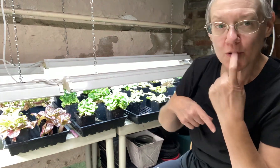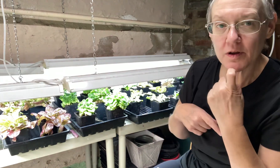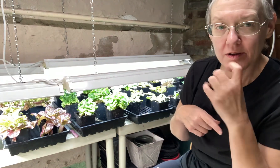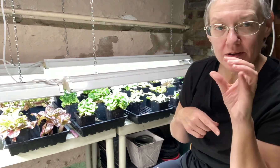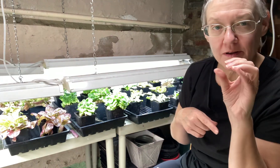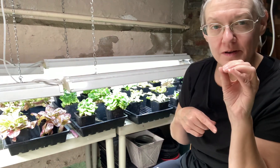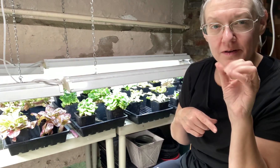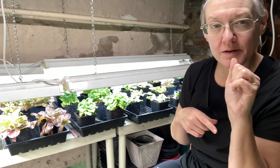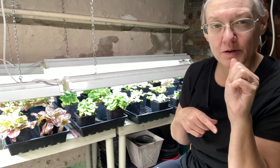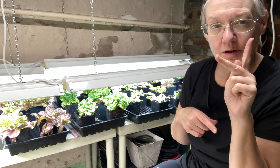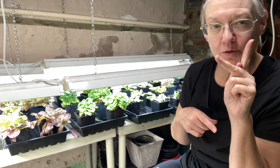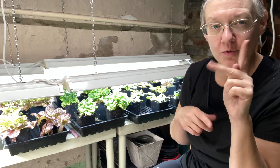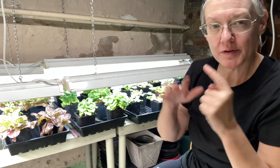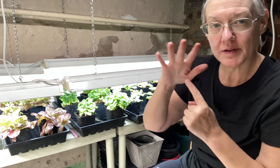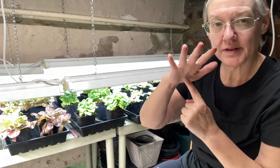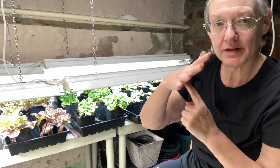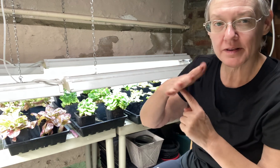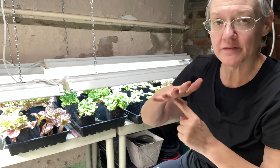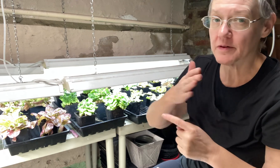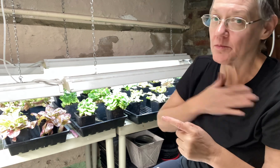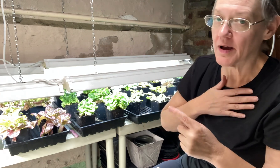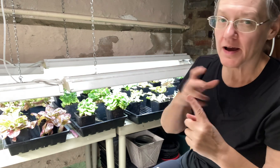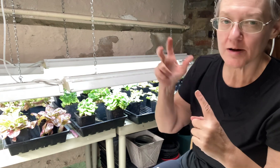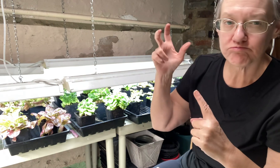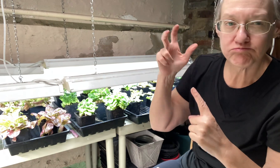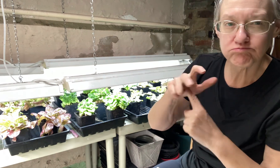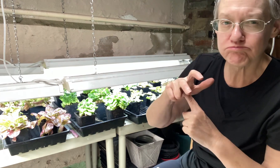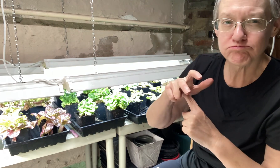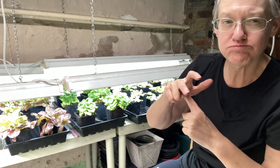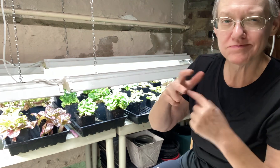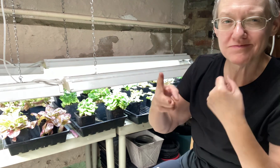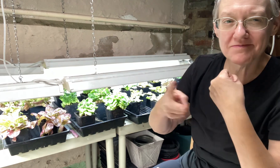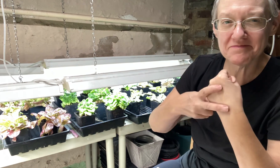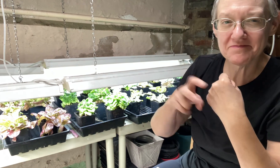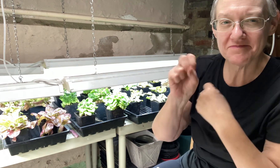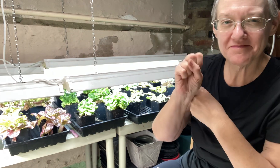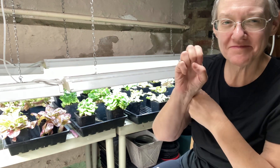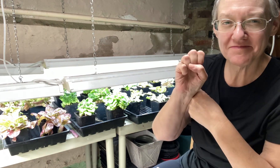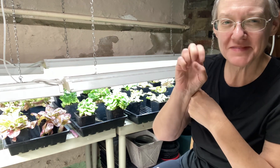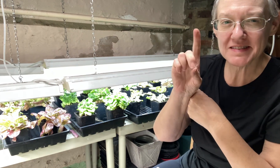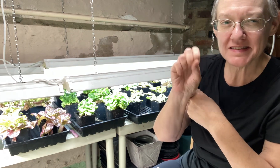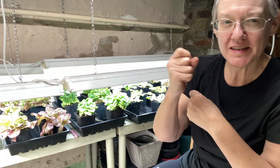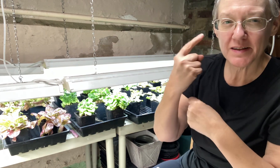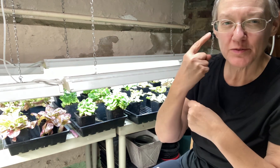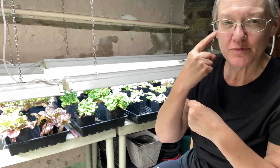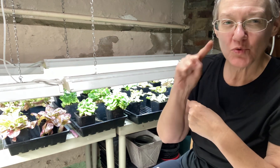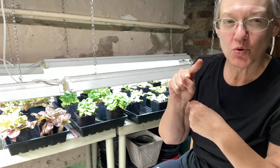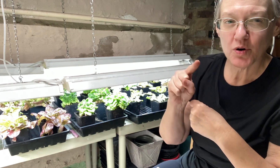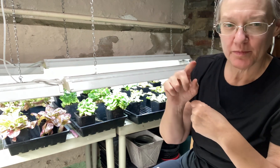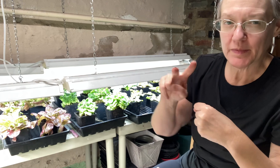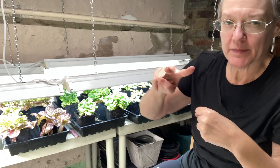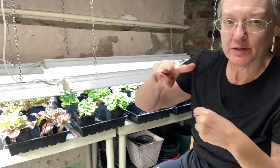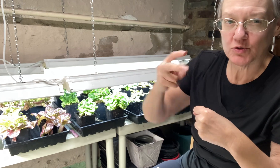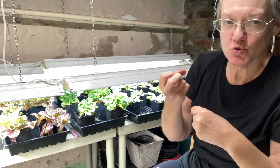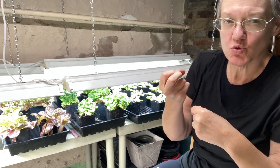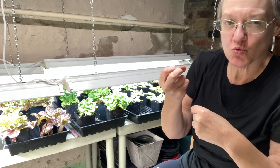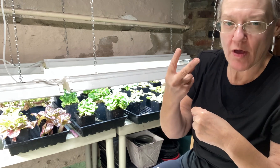that's red oak leaf lettuce it is my champ i've been saving those seeds for i think this is the